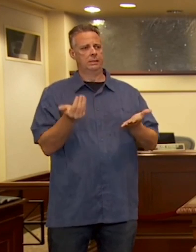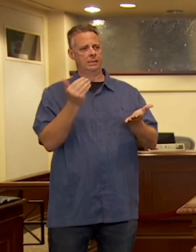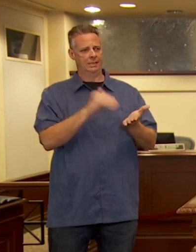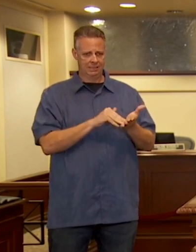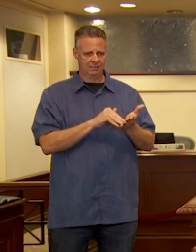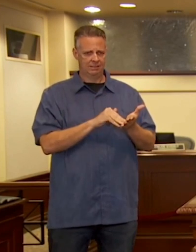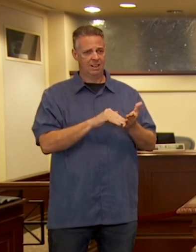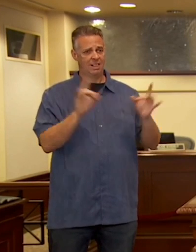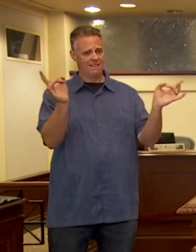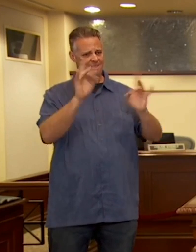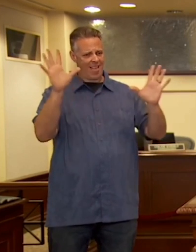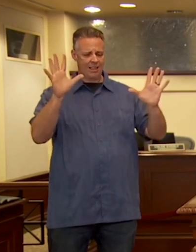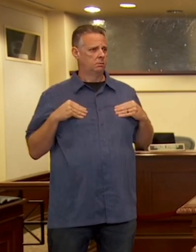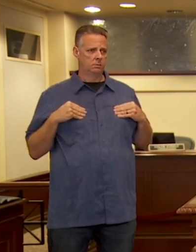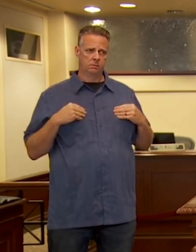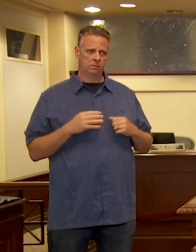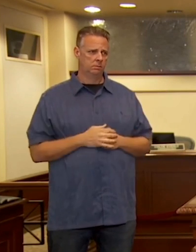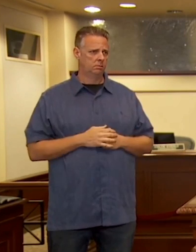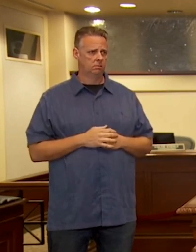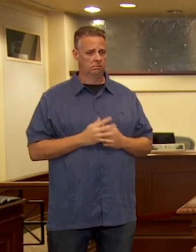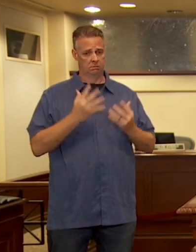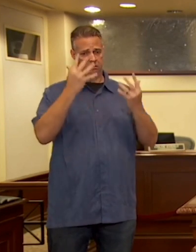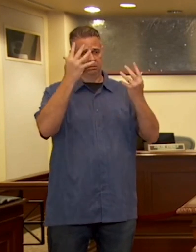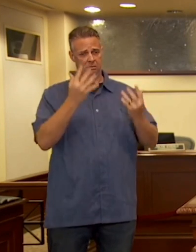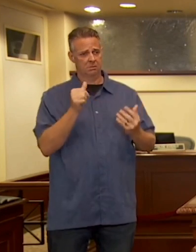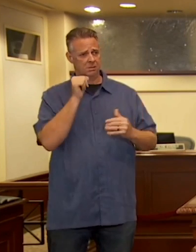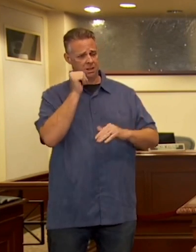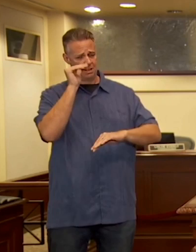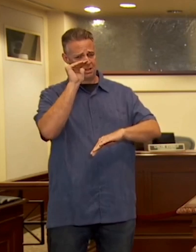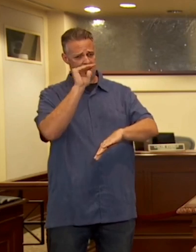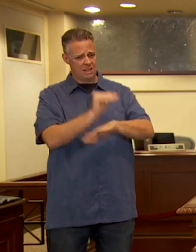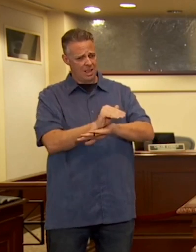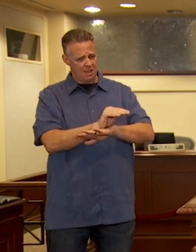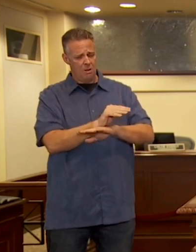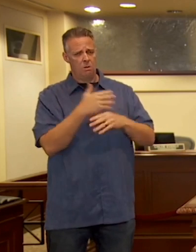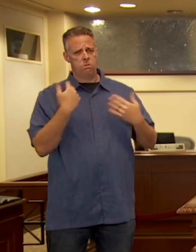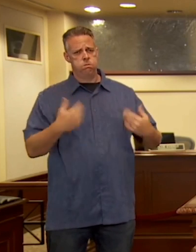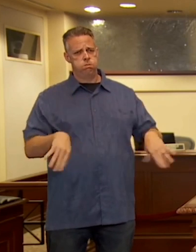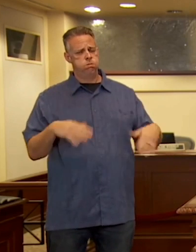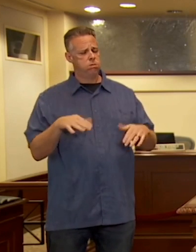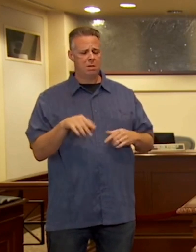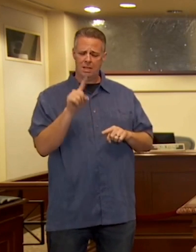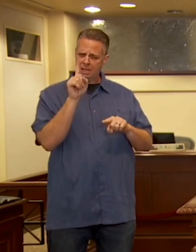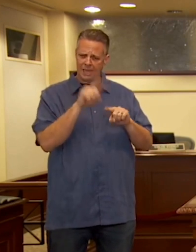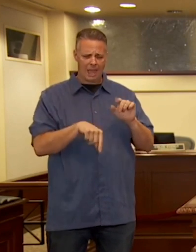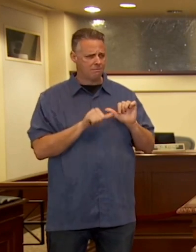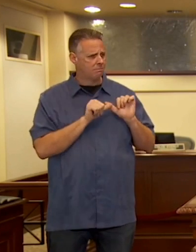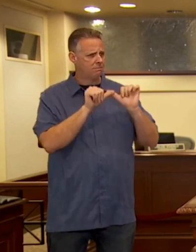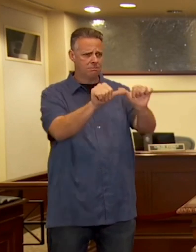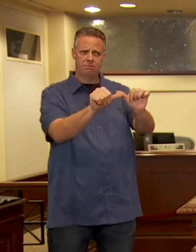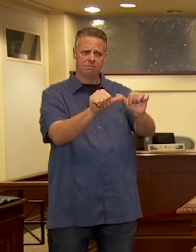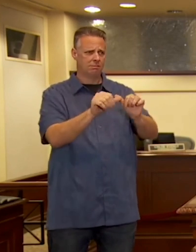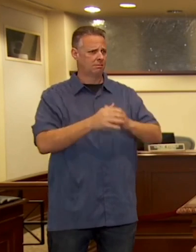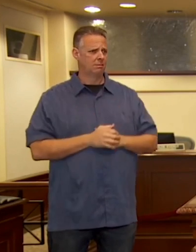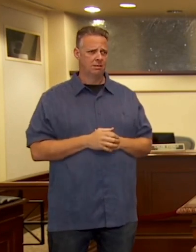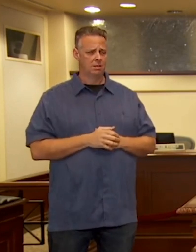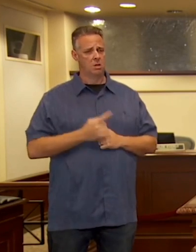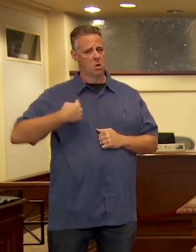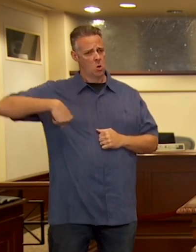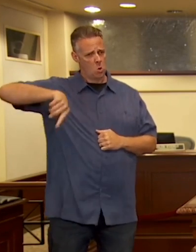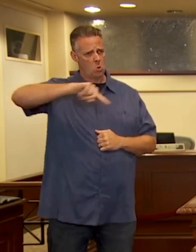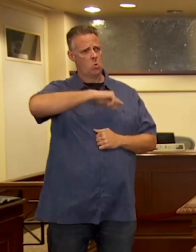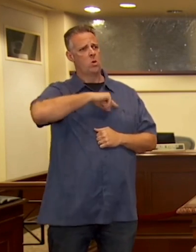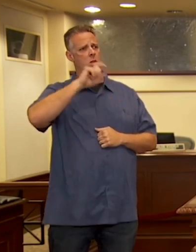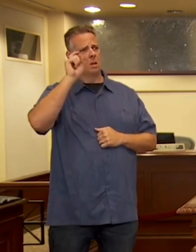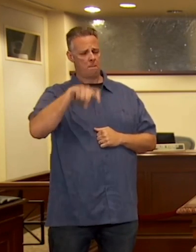and starts doing the same thing. And lastly here, real quick, I just want to remind everybody that, you know, it was the Democrat media that